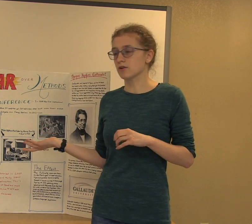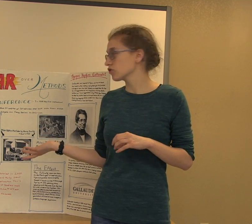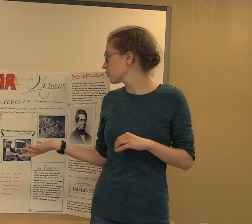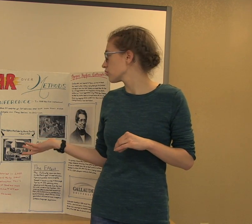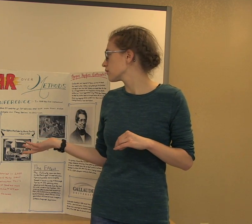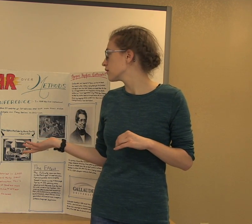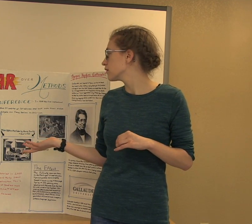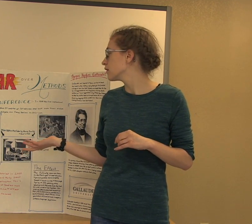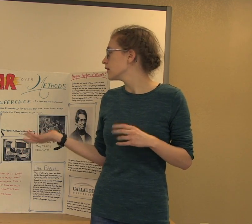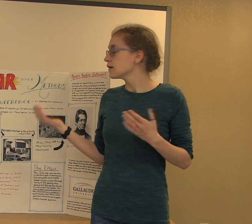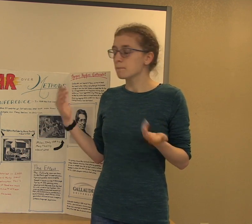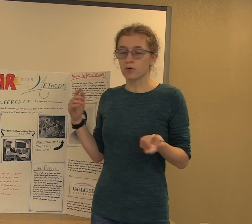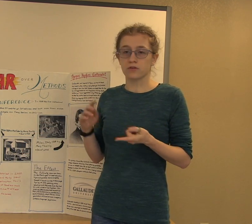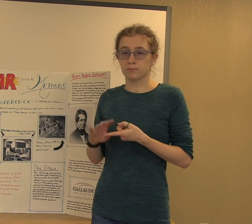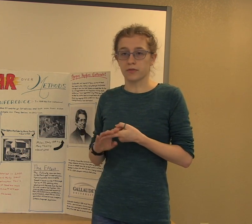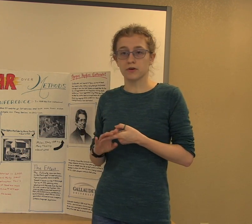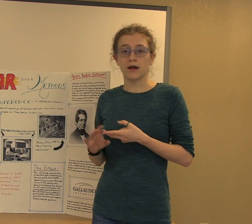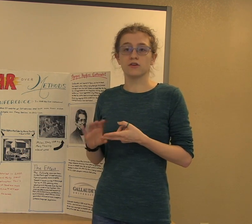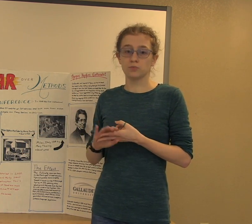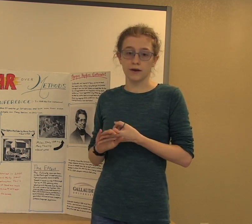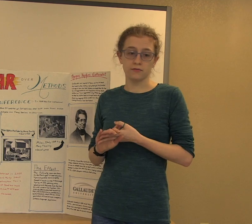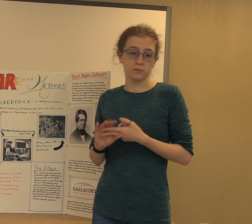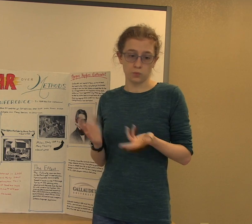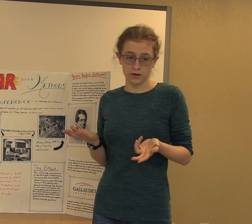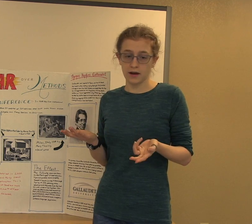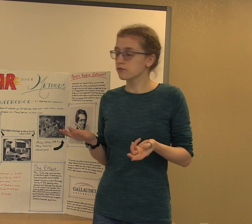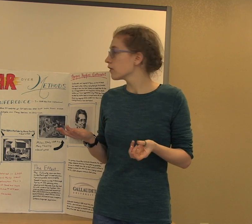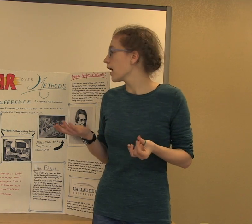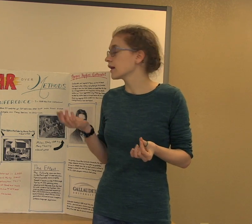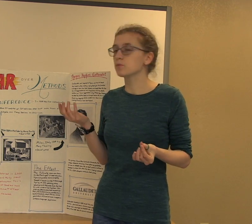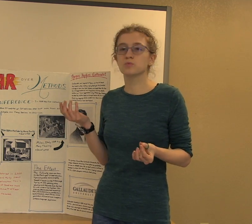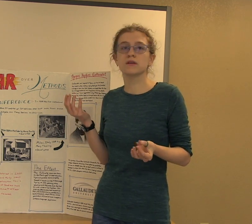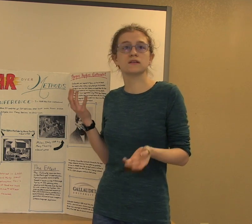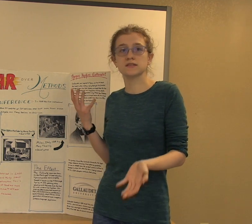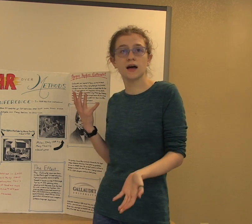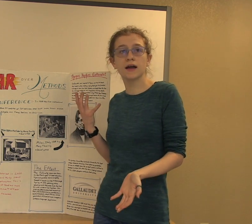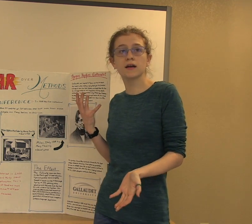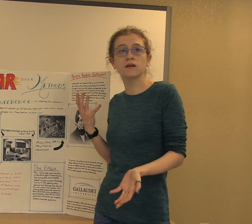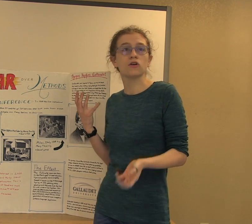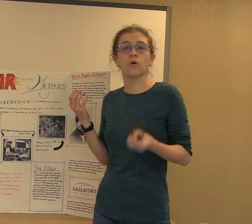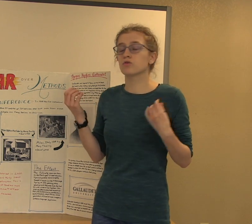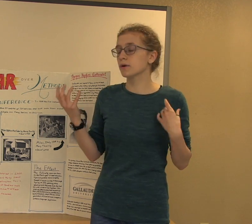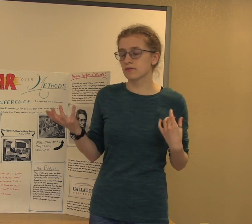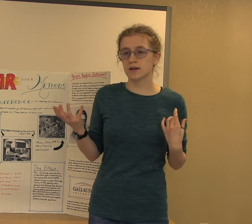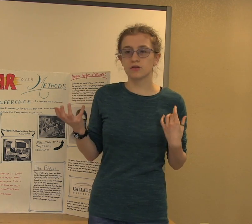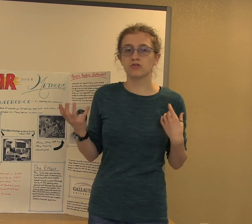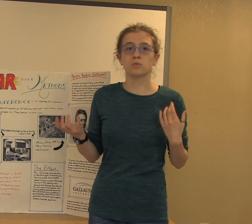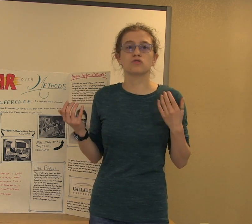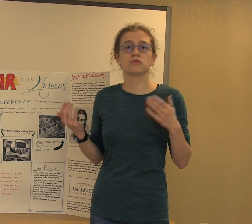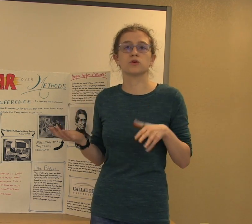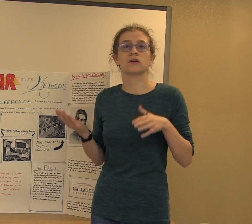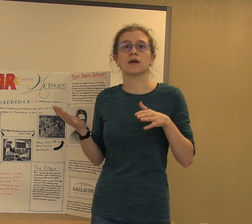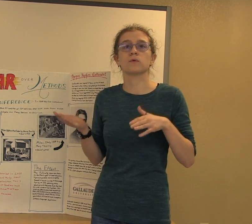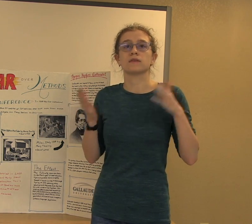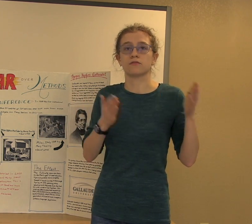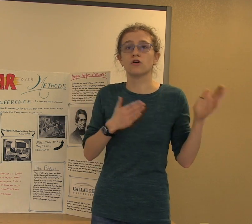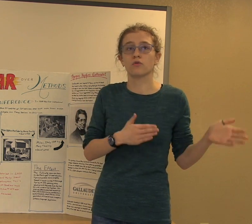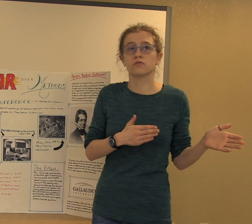education. Both his mother and his wife were deaf, and he was willing to sign or do whatever he needed to communicate with deaf adults.